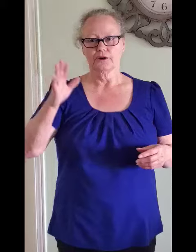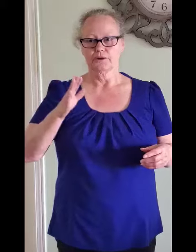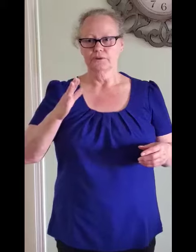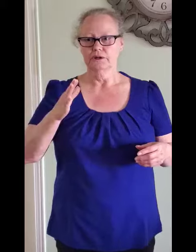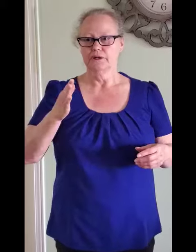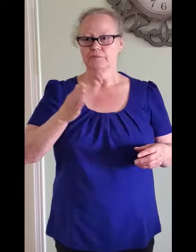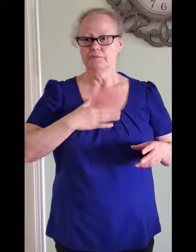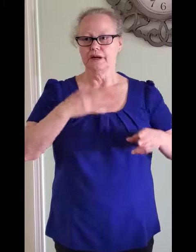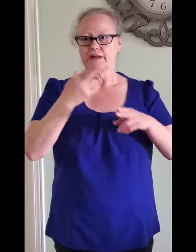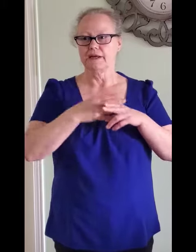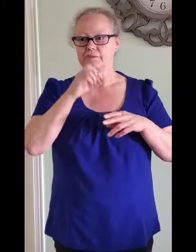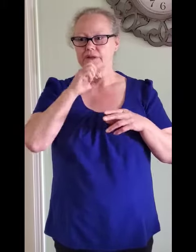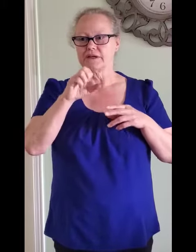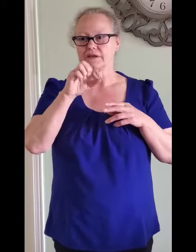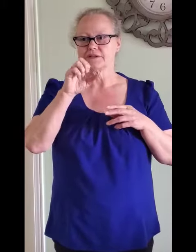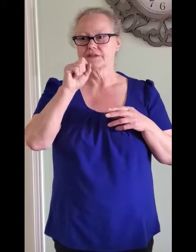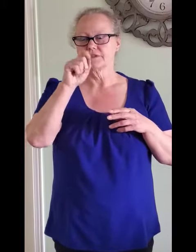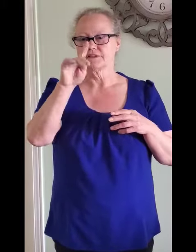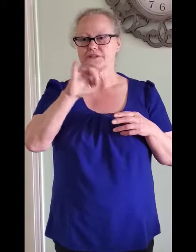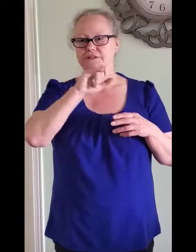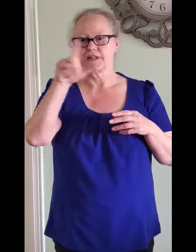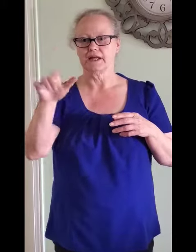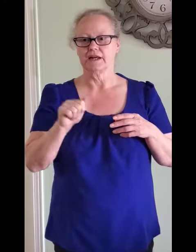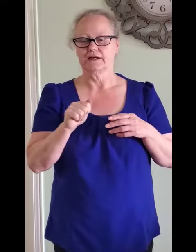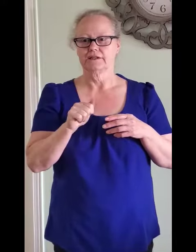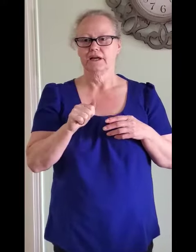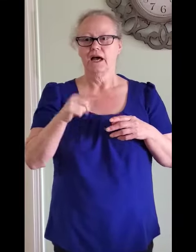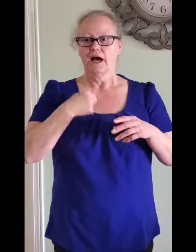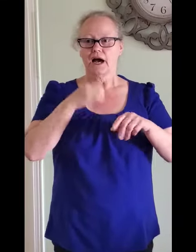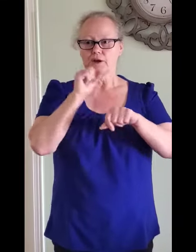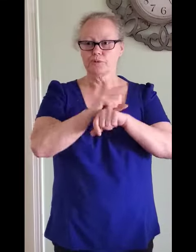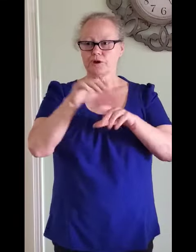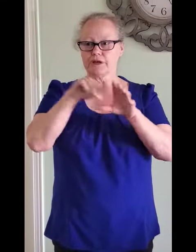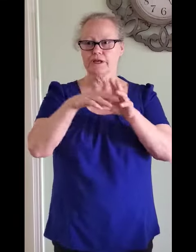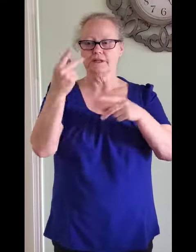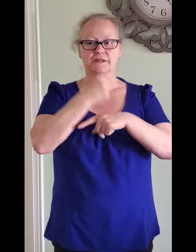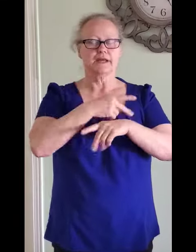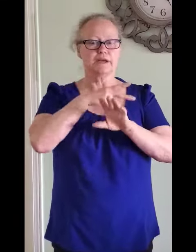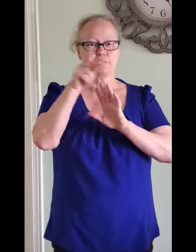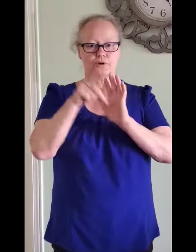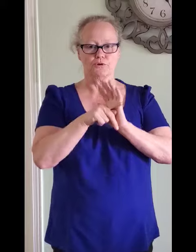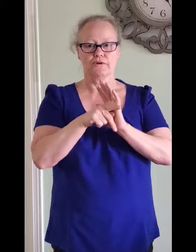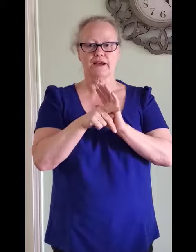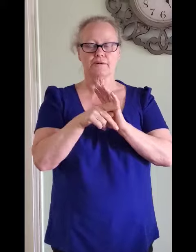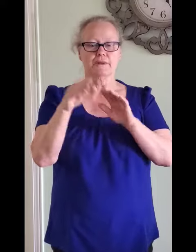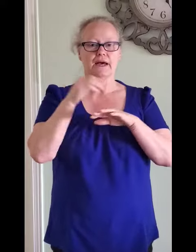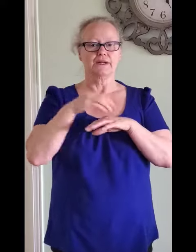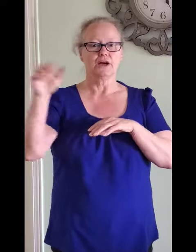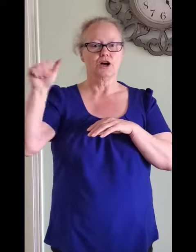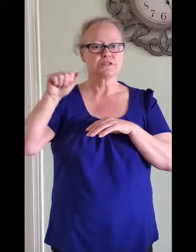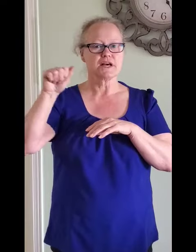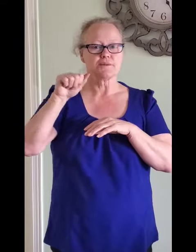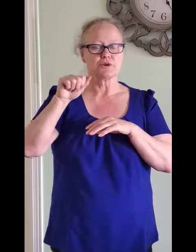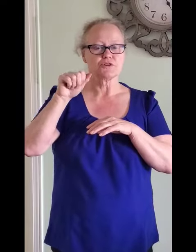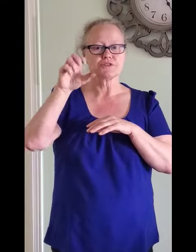Hello, my name is Stella. I work in the day program at Alzheimer's